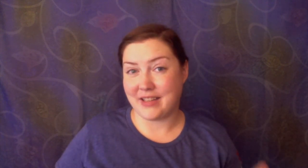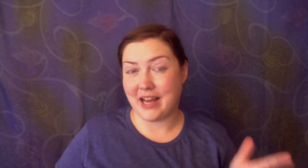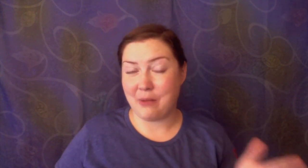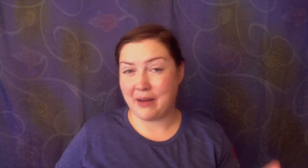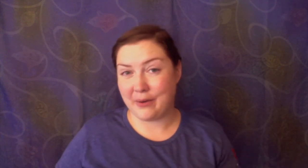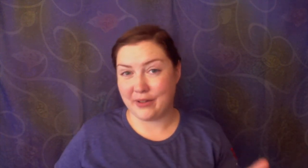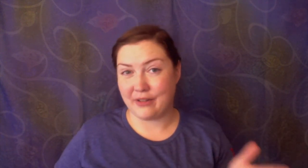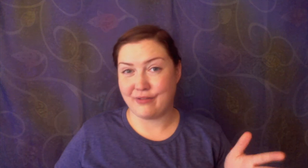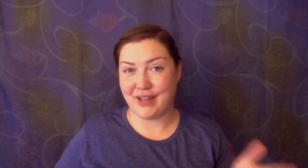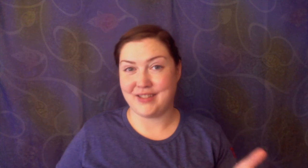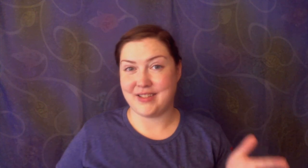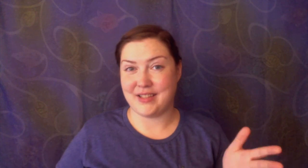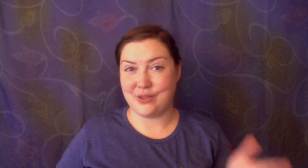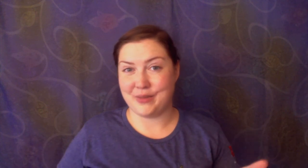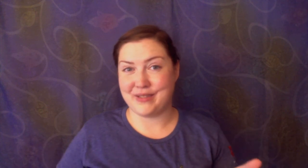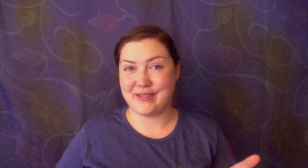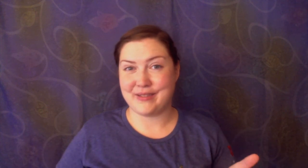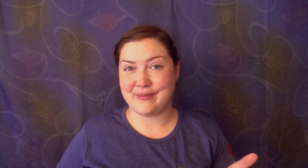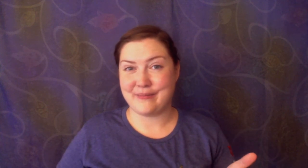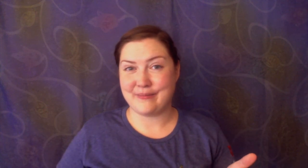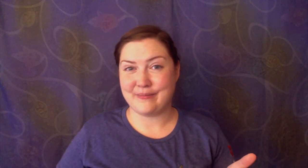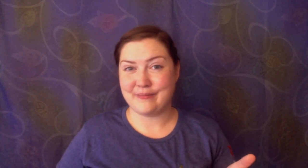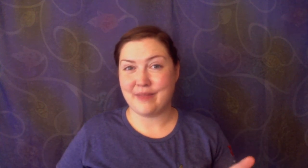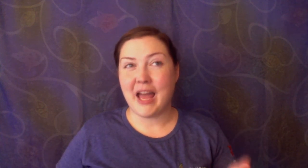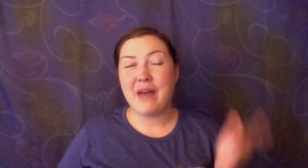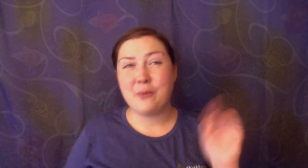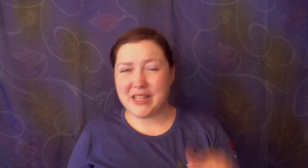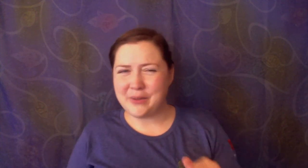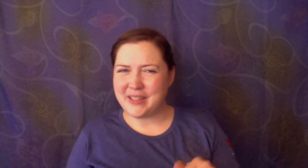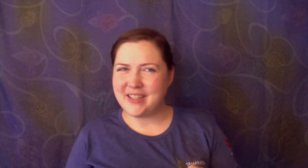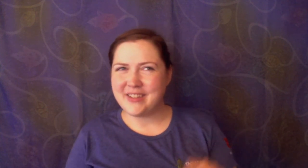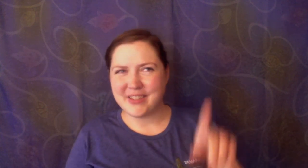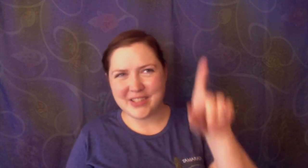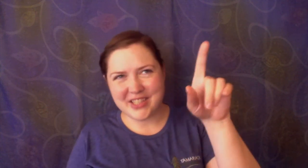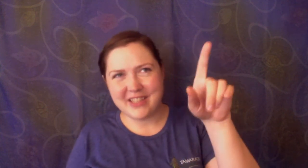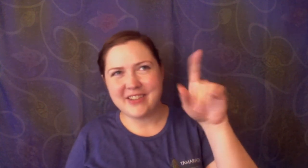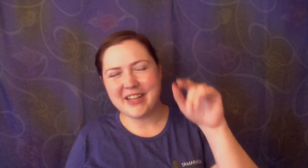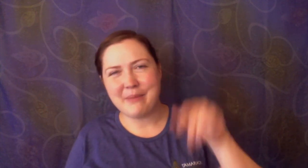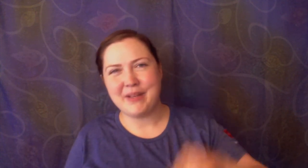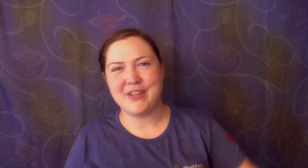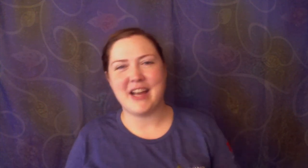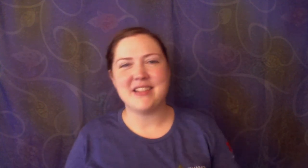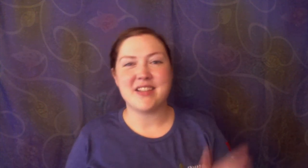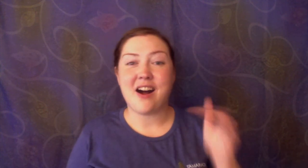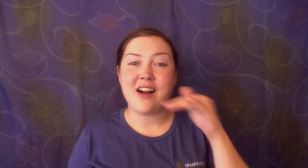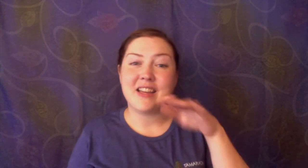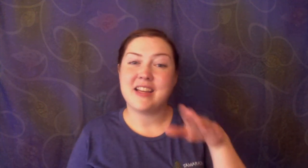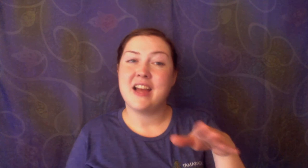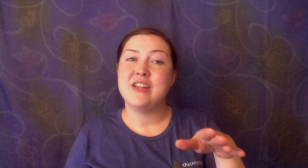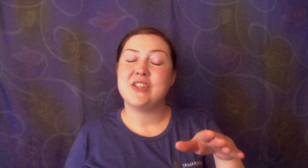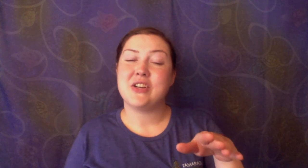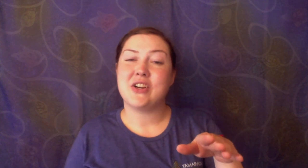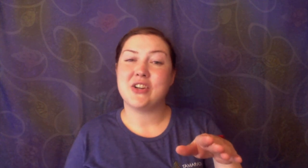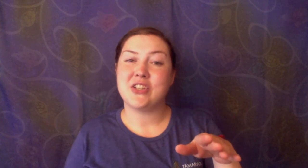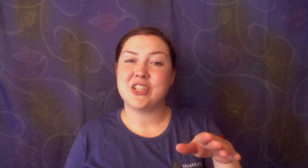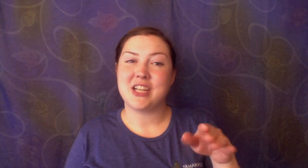help out her friends, the humans. And when you hear her chittering up in her nest talking to her chicks,